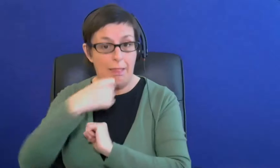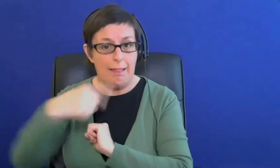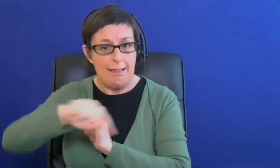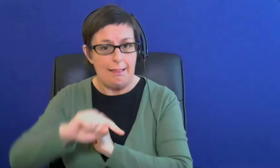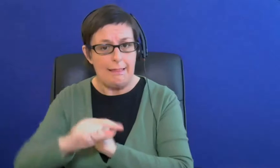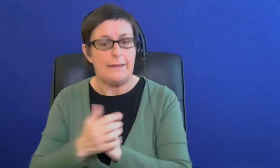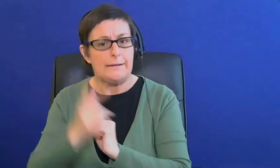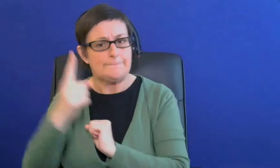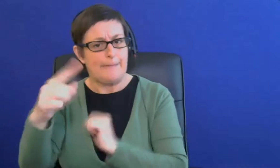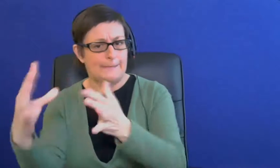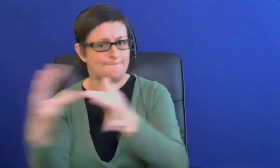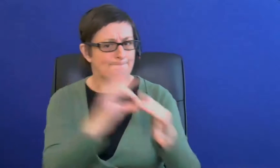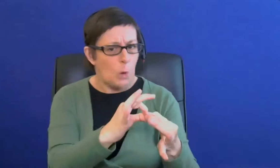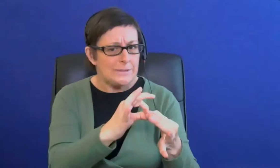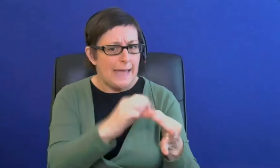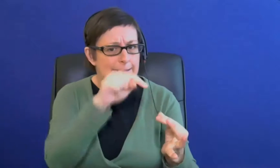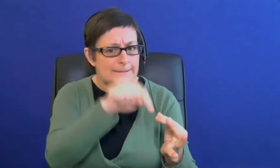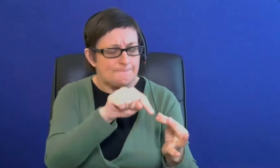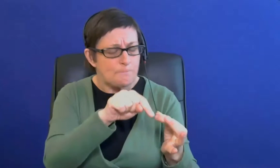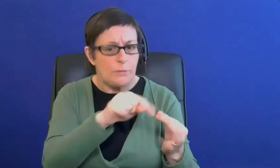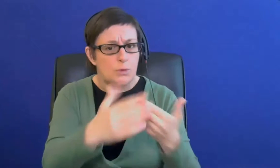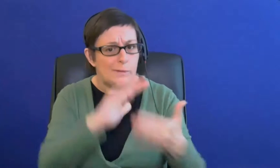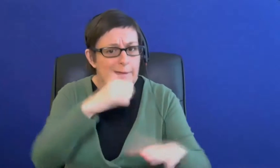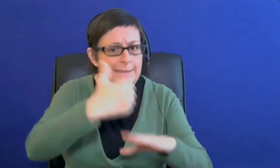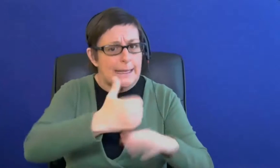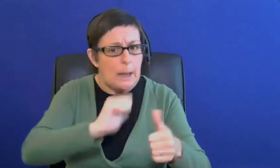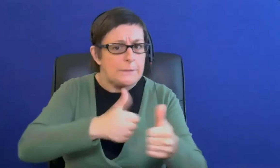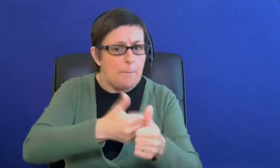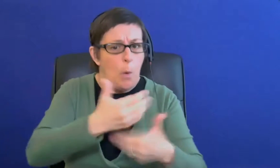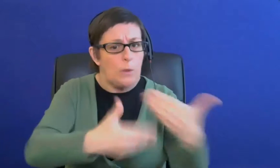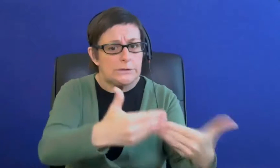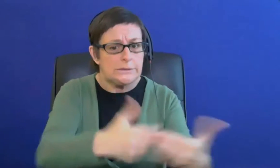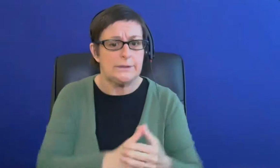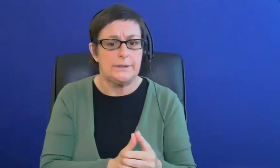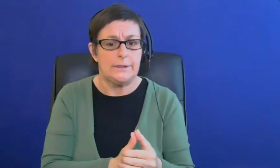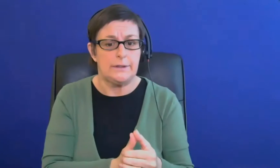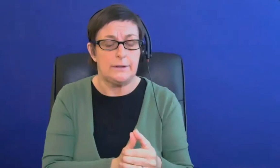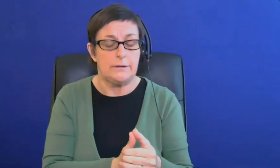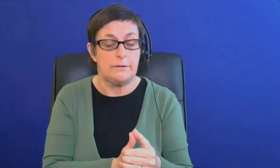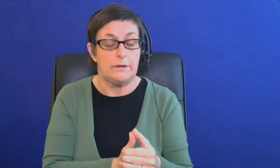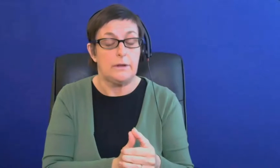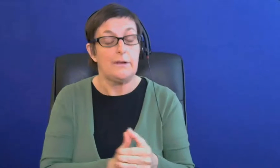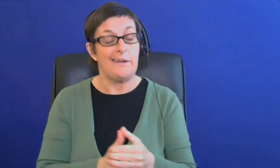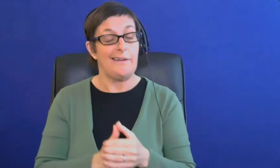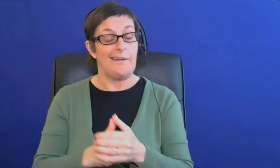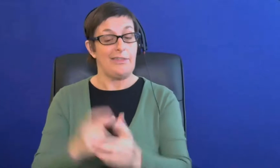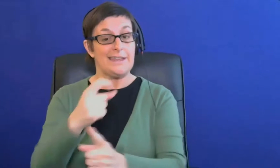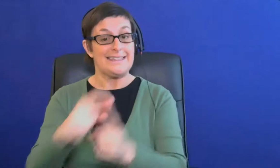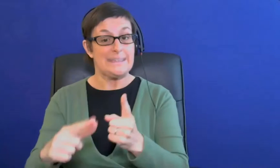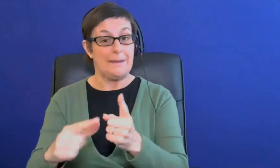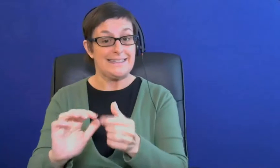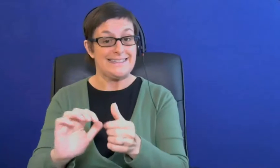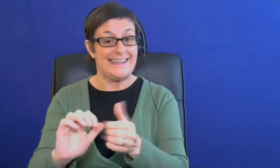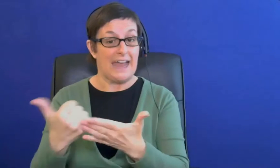contact you and help you to get that support in place it also means that the disability advisor could ring up um